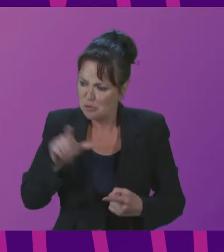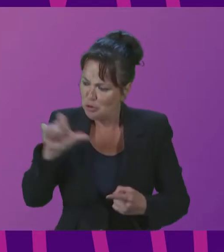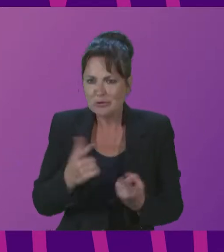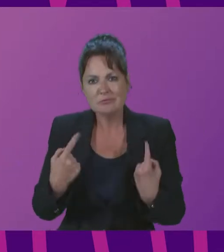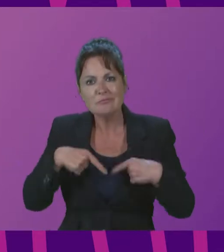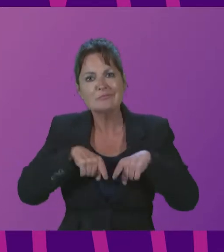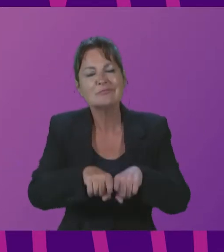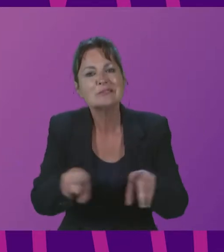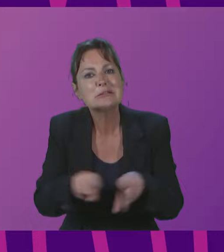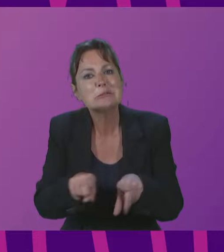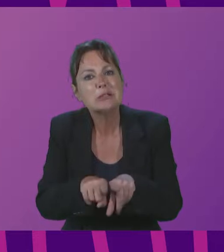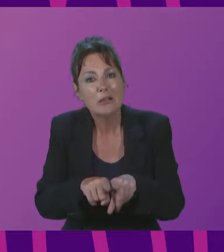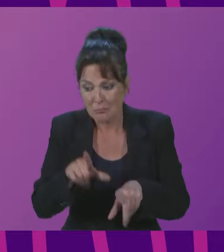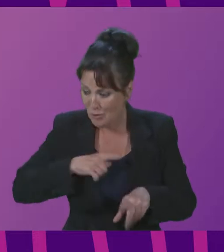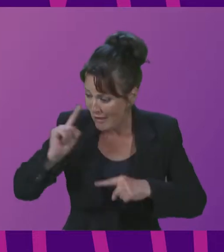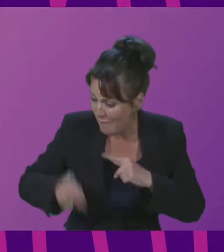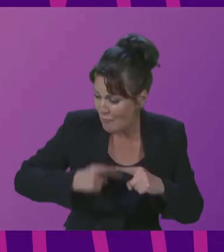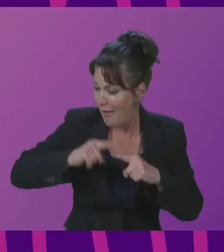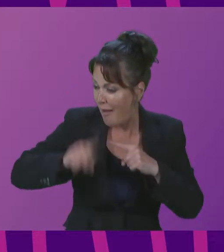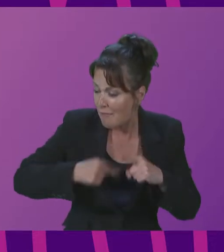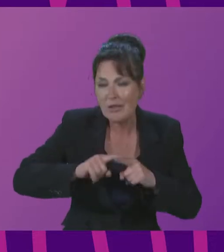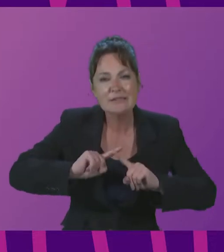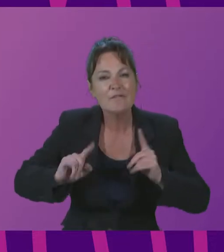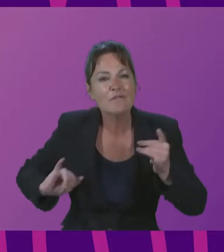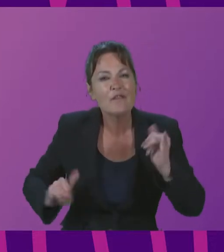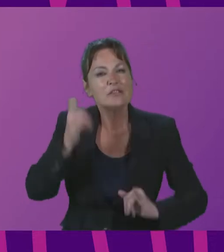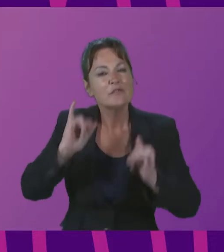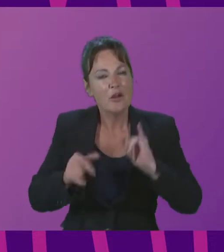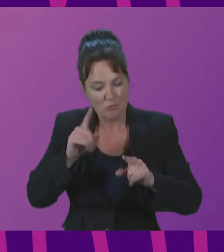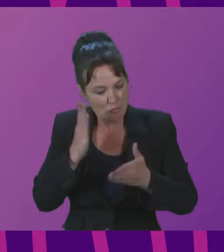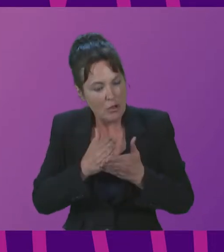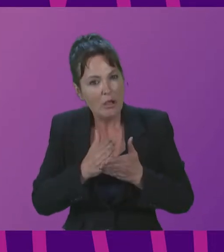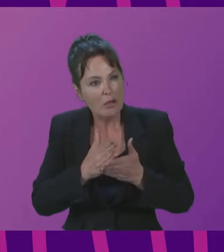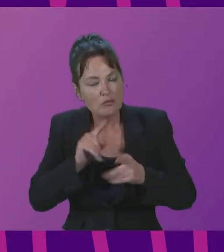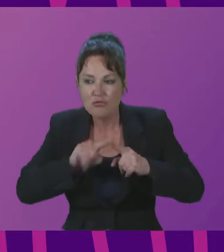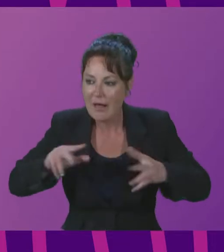and many festivals here do every year to create and nurture